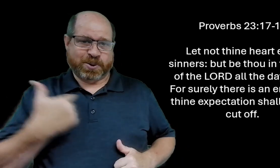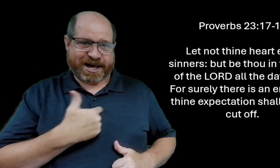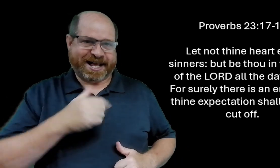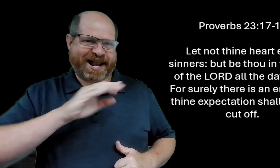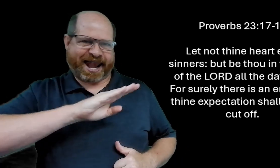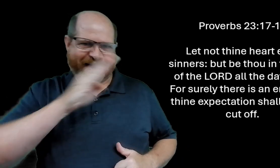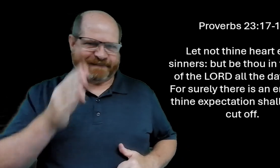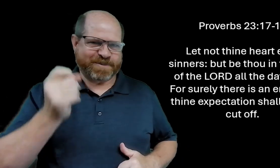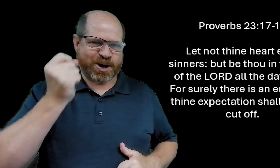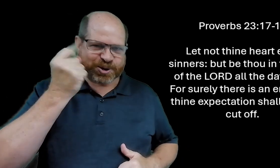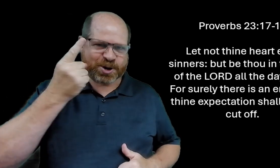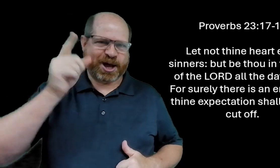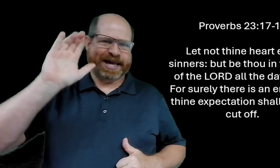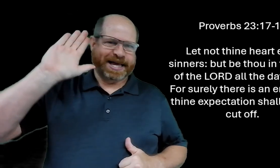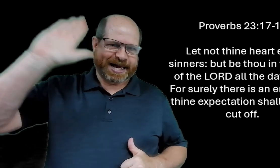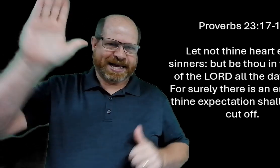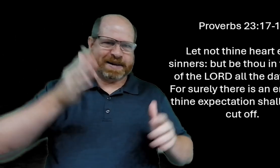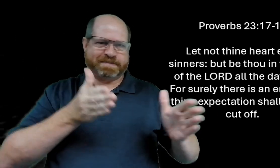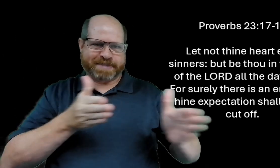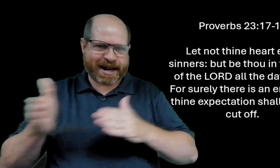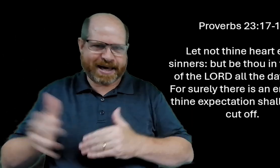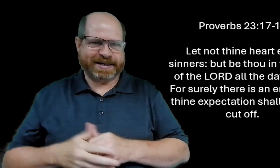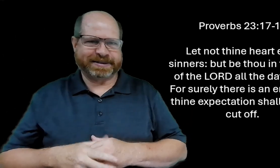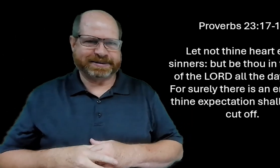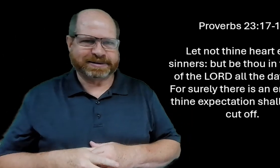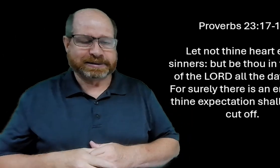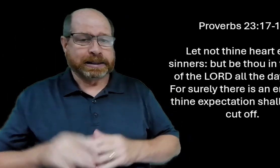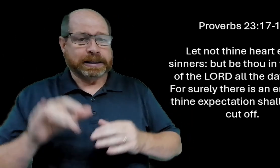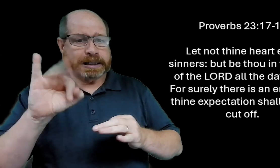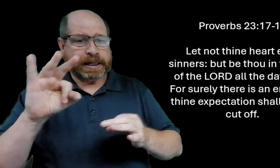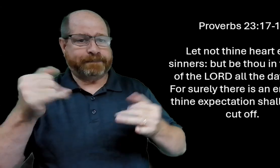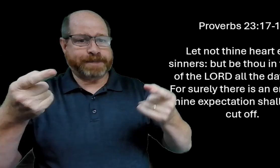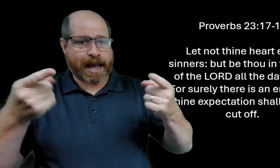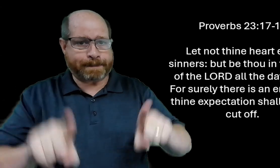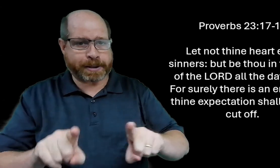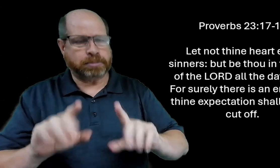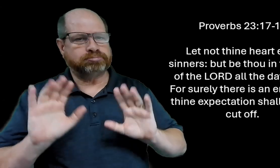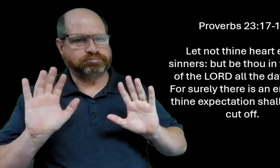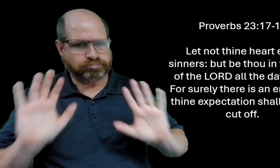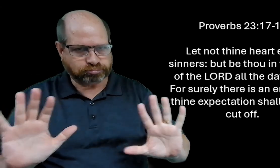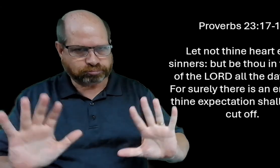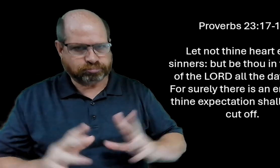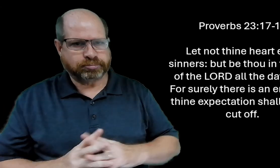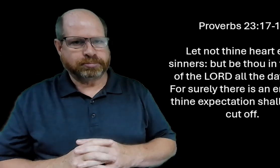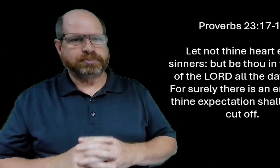you have to remember that we can't understand all of god's plans and if something happens